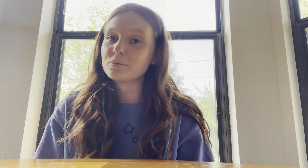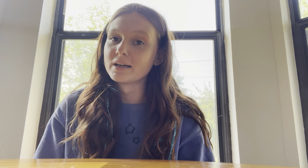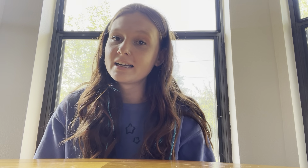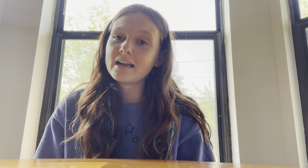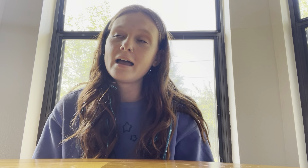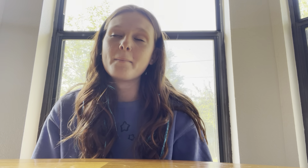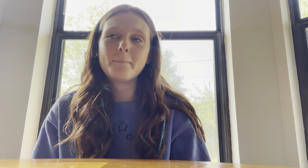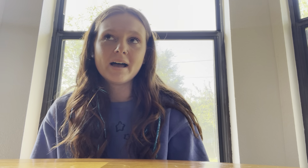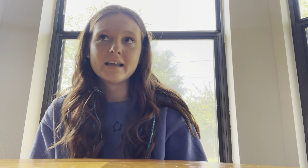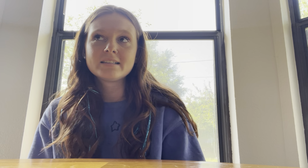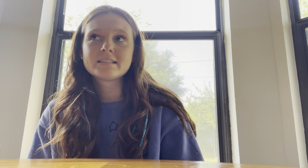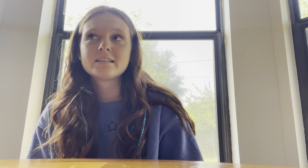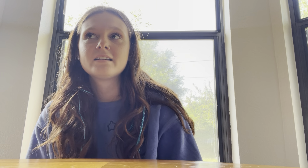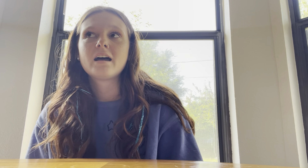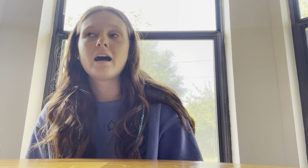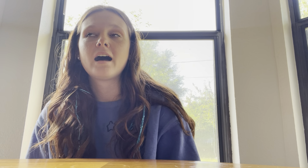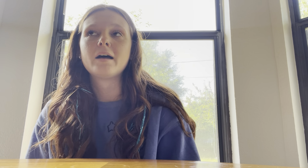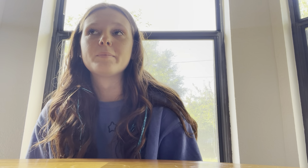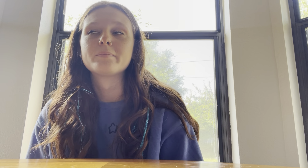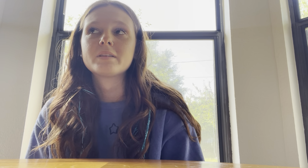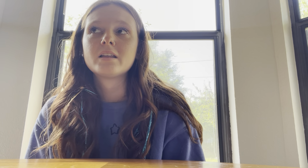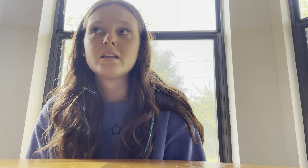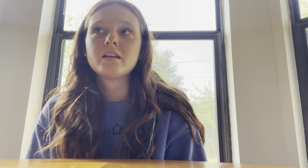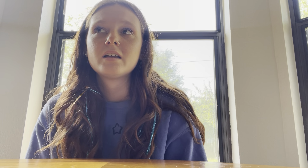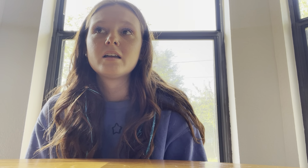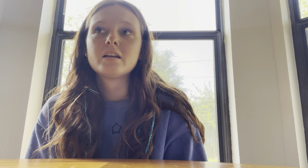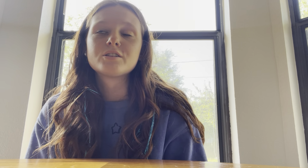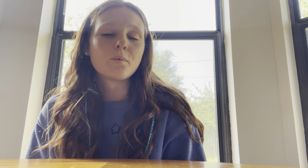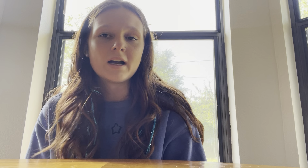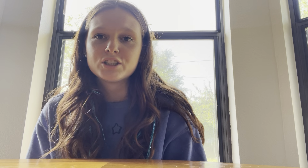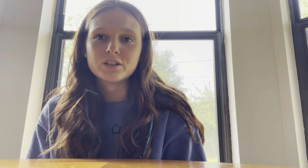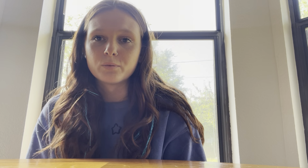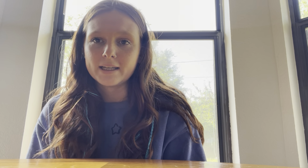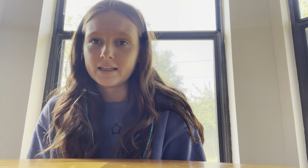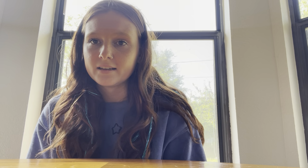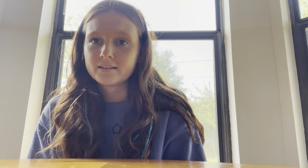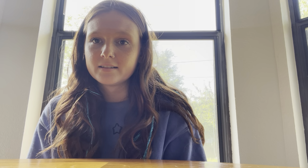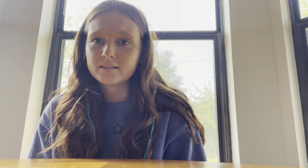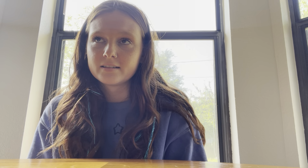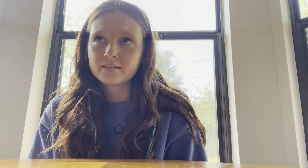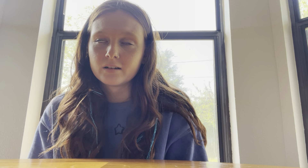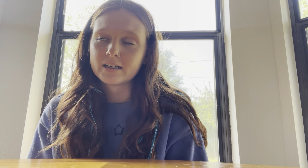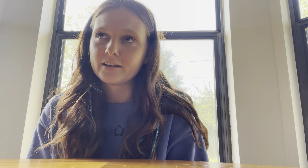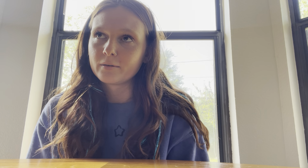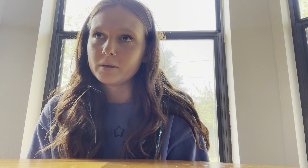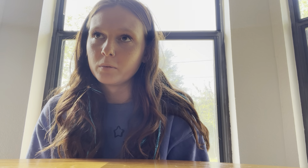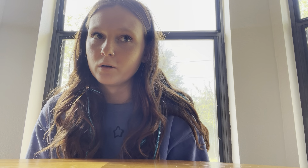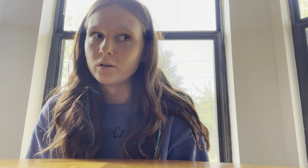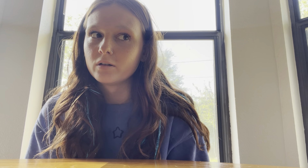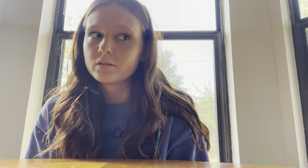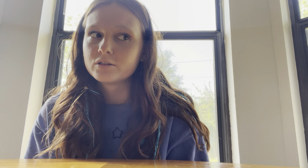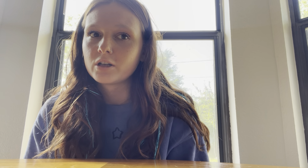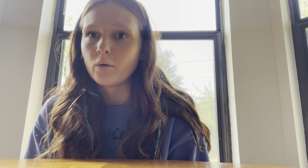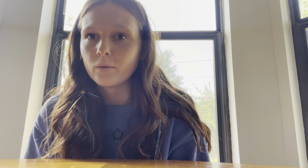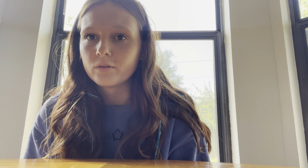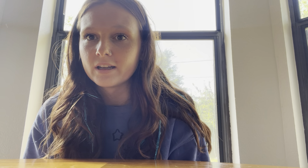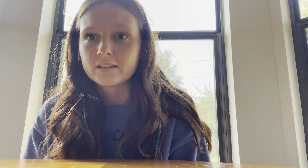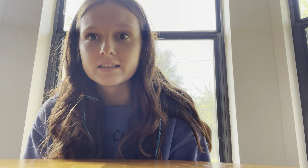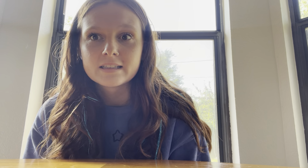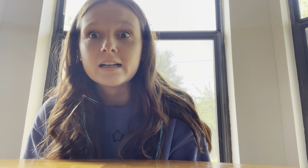work. But, um, so why shouldn't we, or hearing people show like the signs